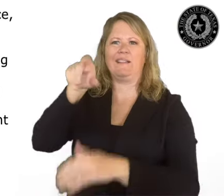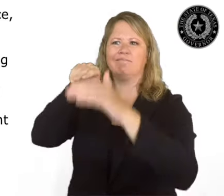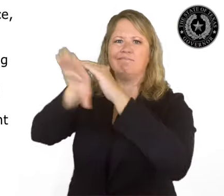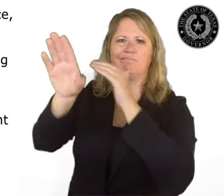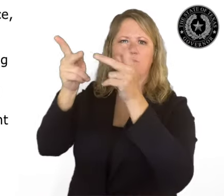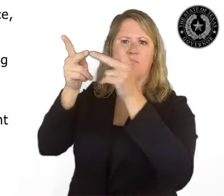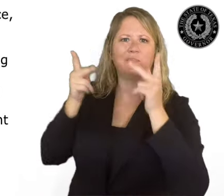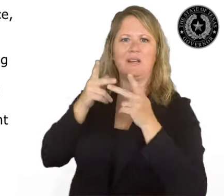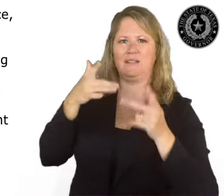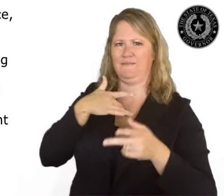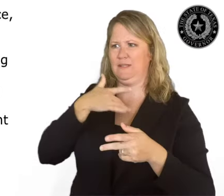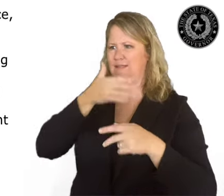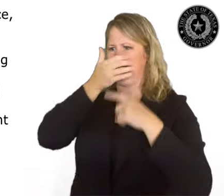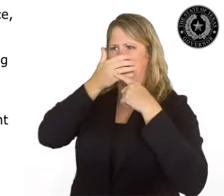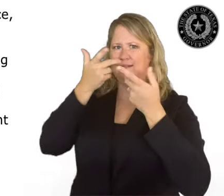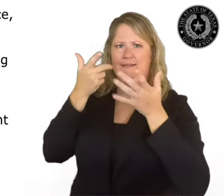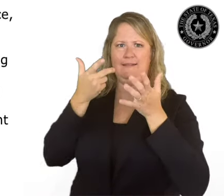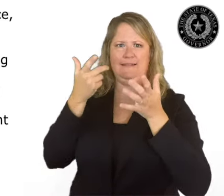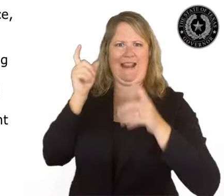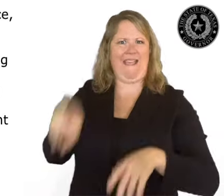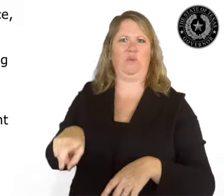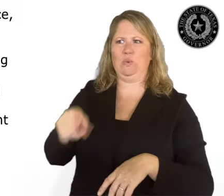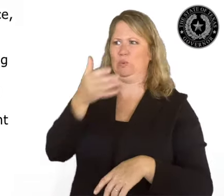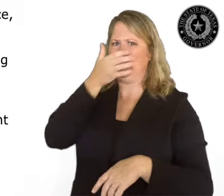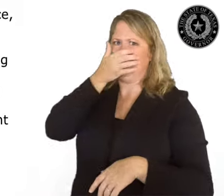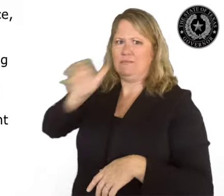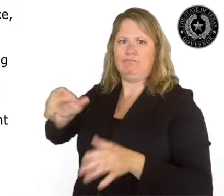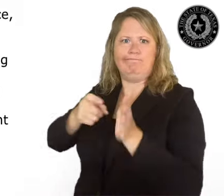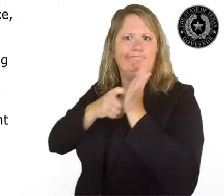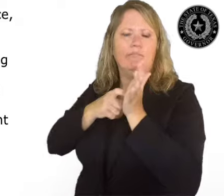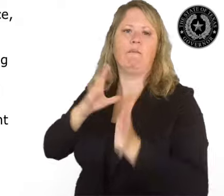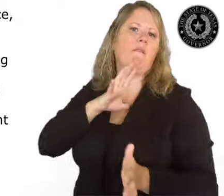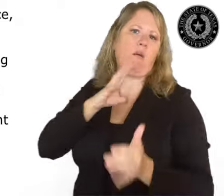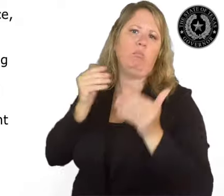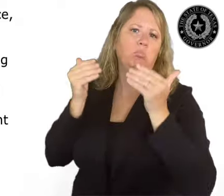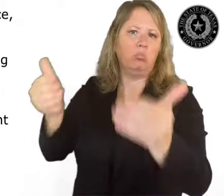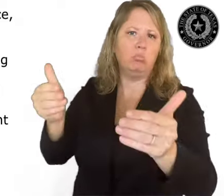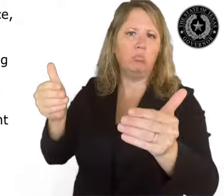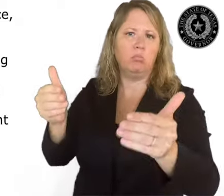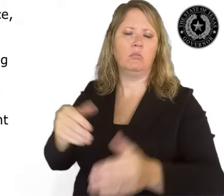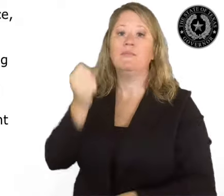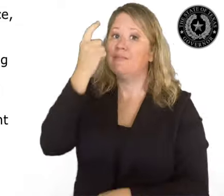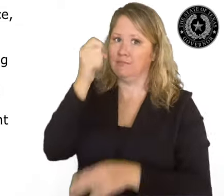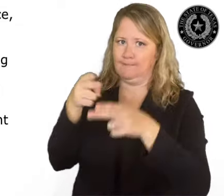involving the face, but only to the extent that Necessary for the temporary removal